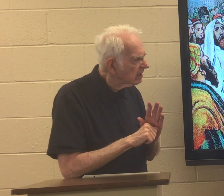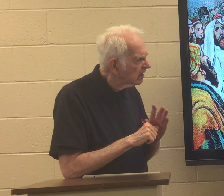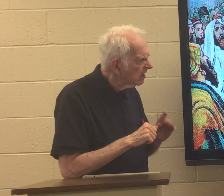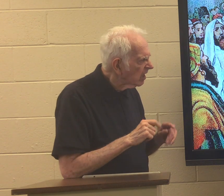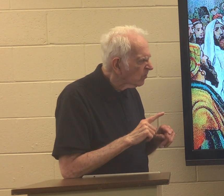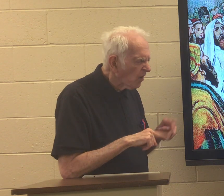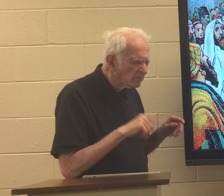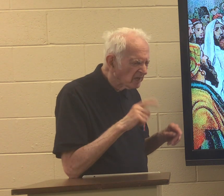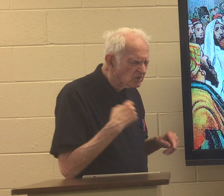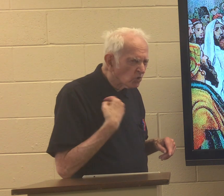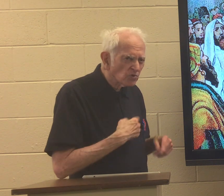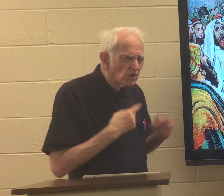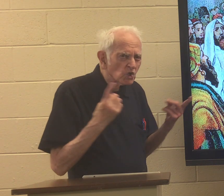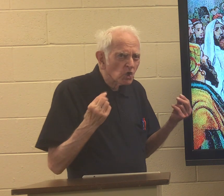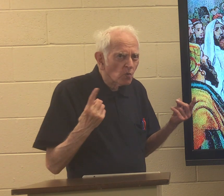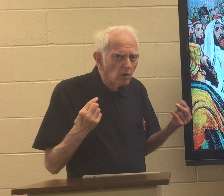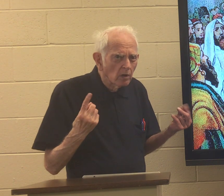what must we do